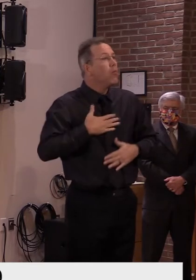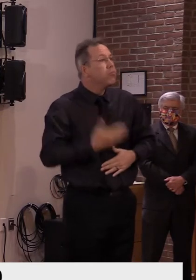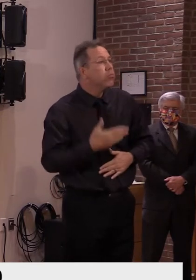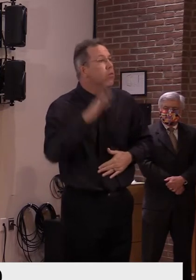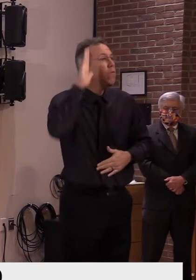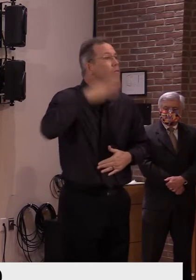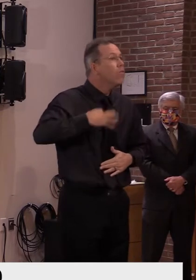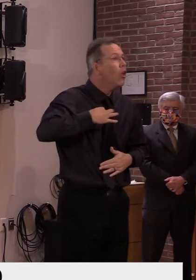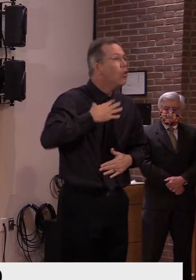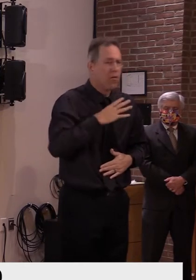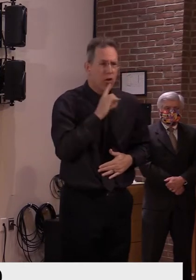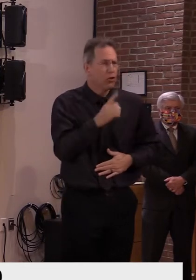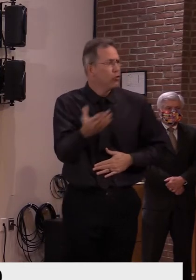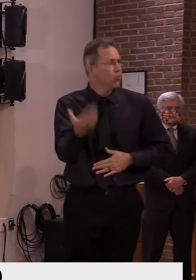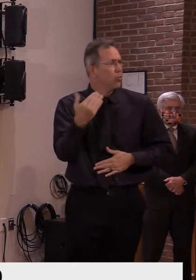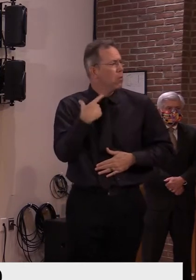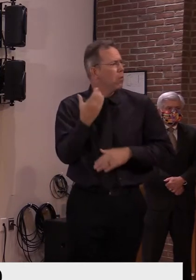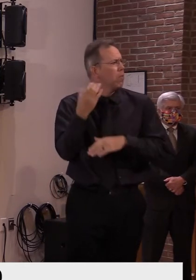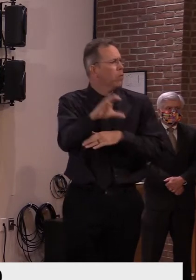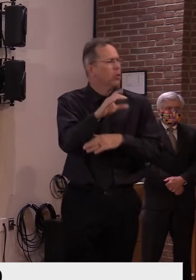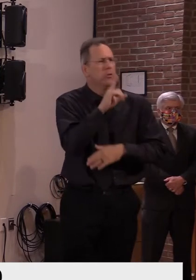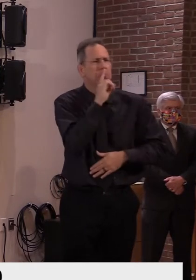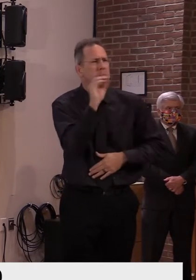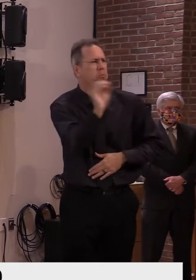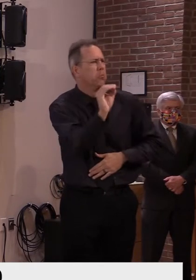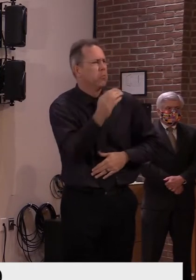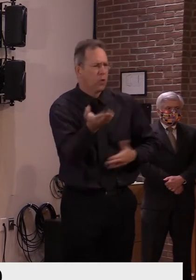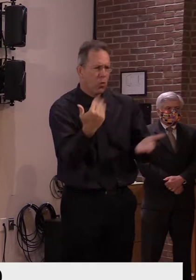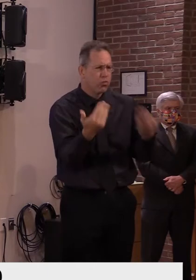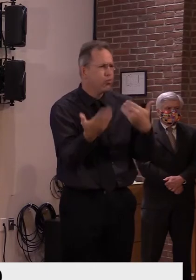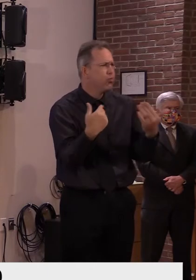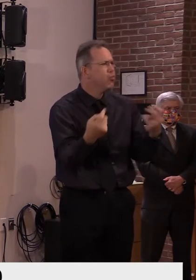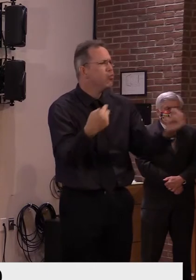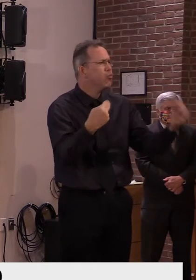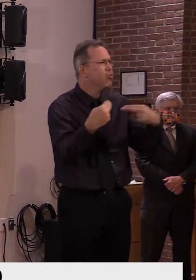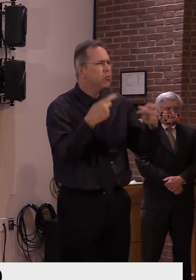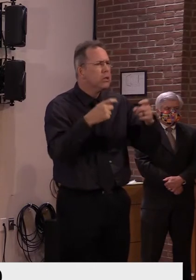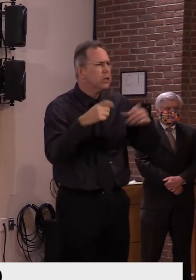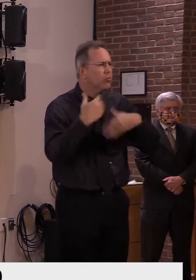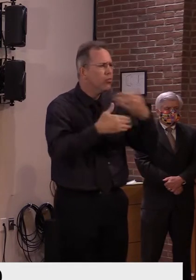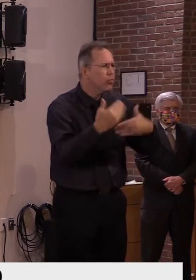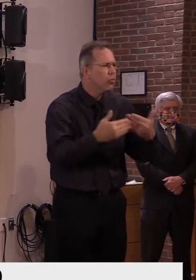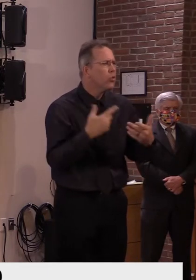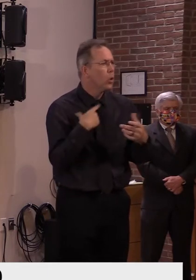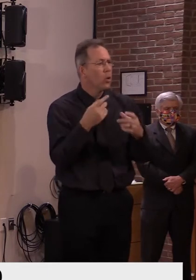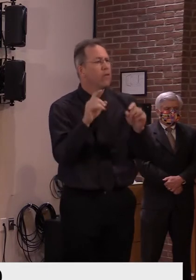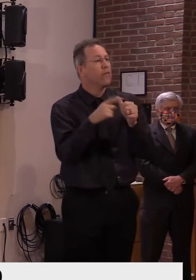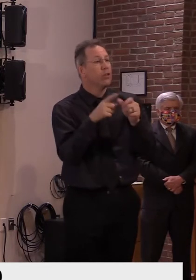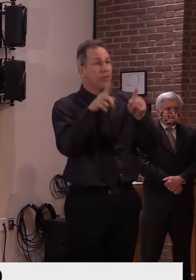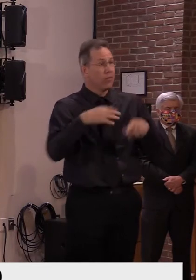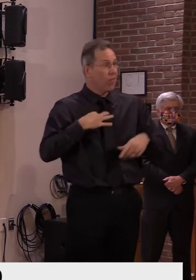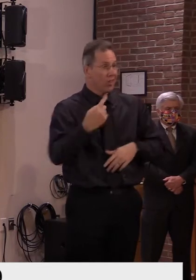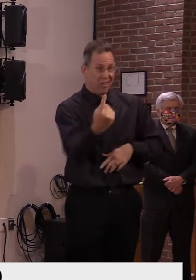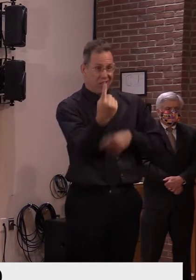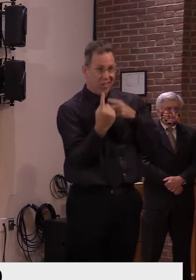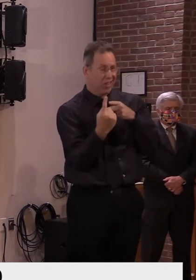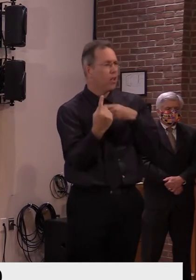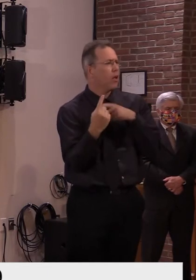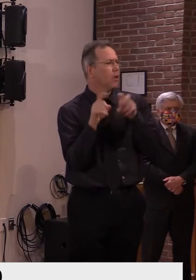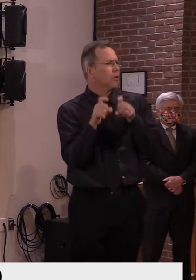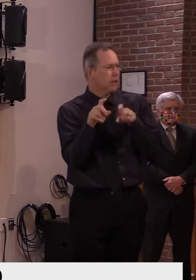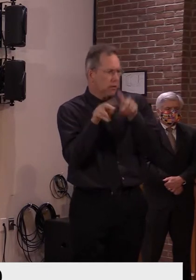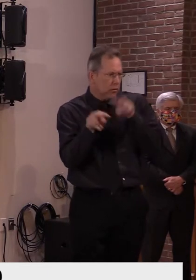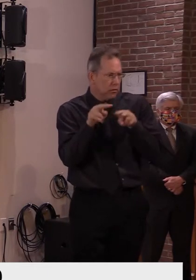screening process and the informed consent process which we spend a considerable amount of time with each person walking through the whole